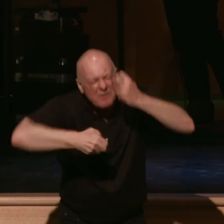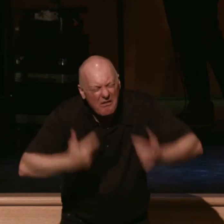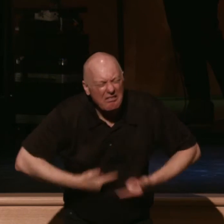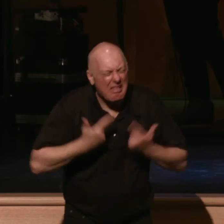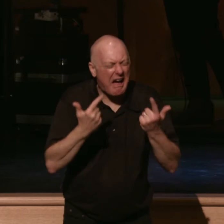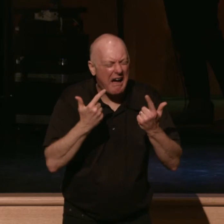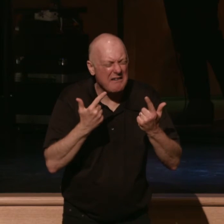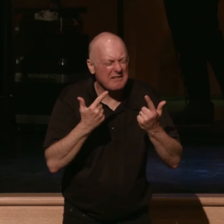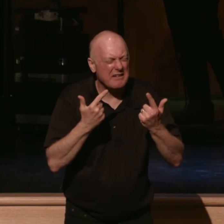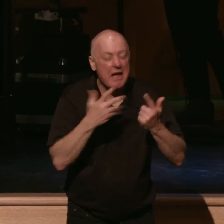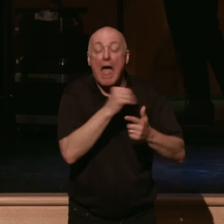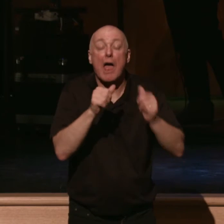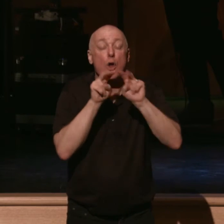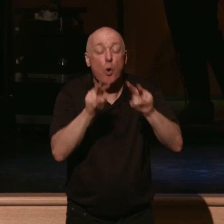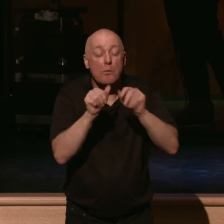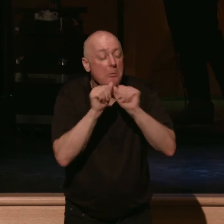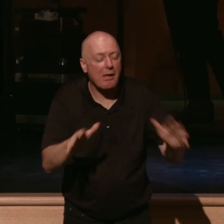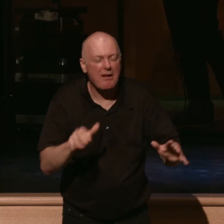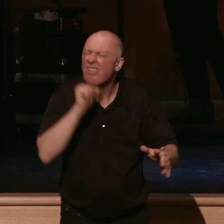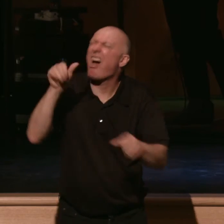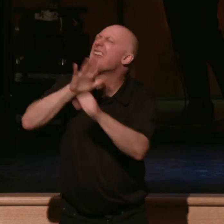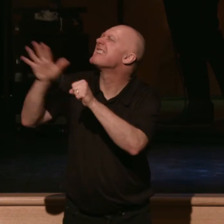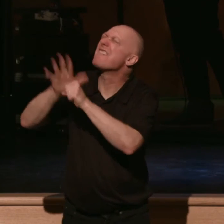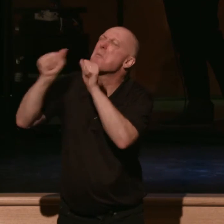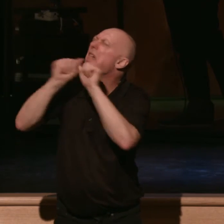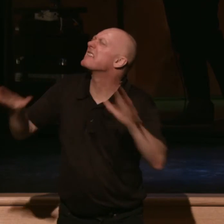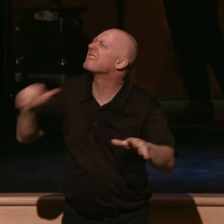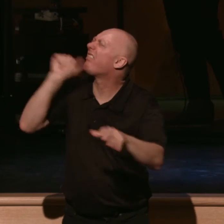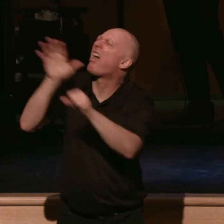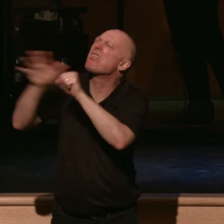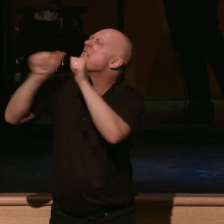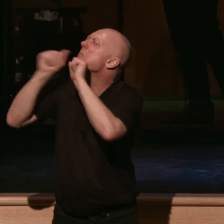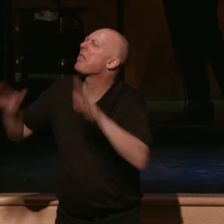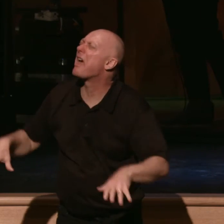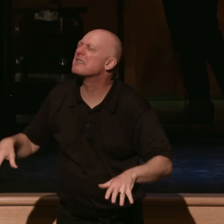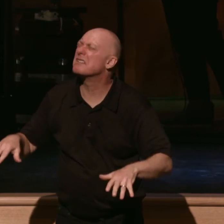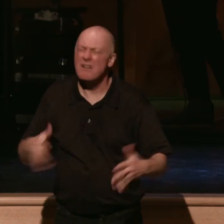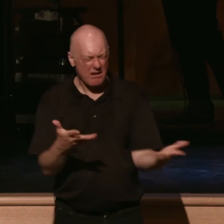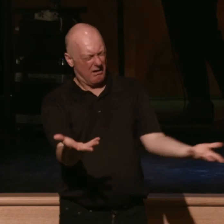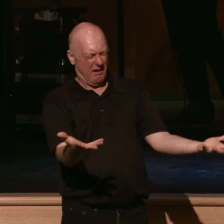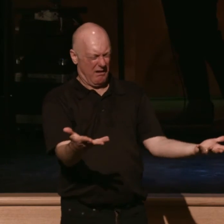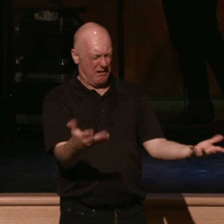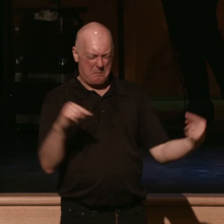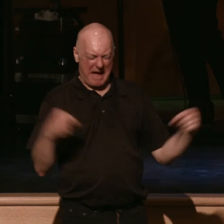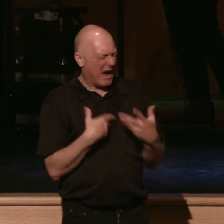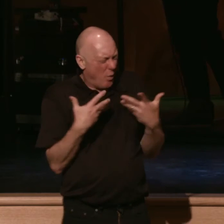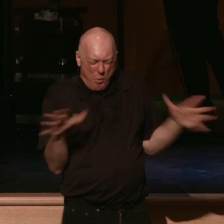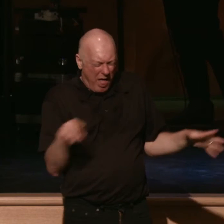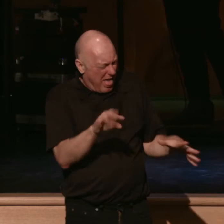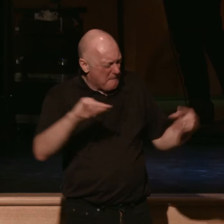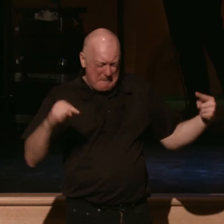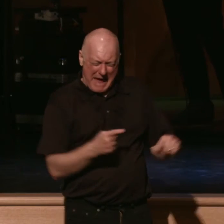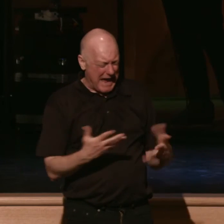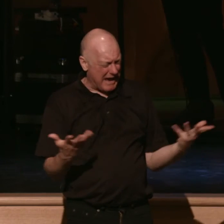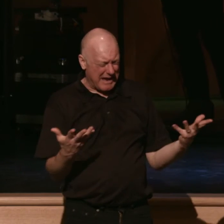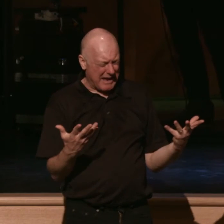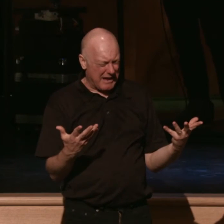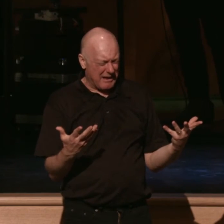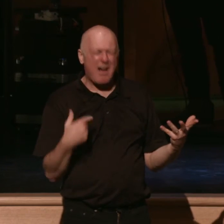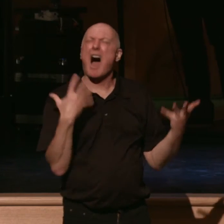look upon the blessings that aren't enough blessings, to look upon the pains that we don't want, the pleasures that we want more of.